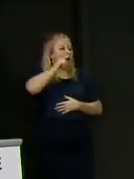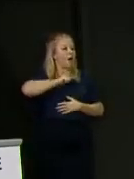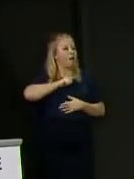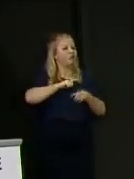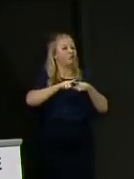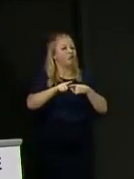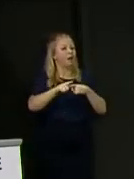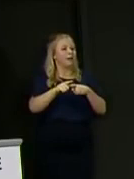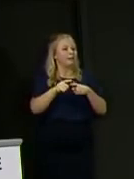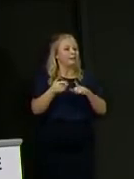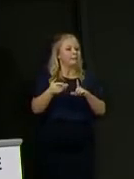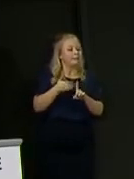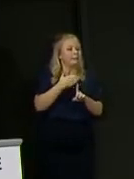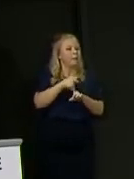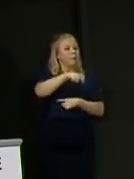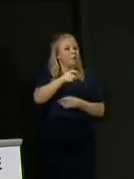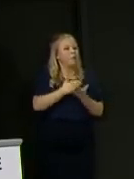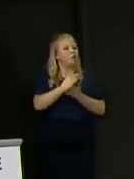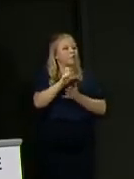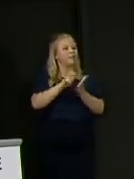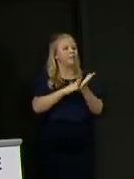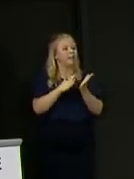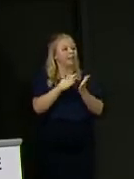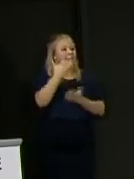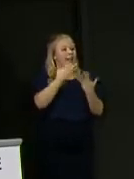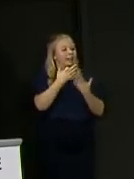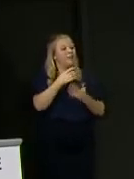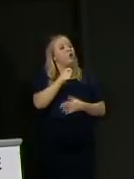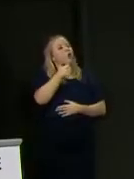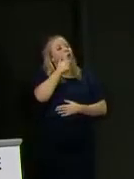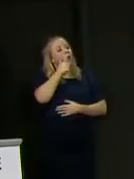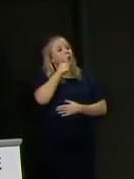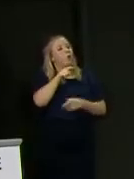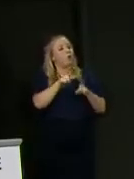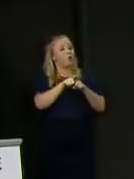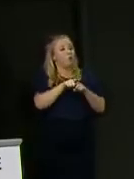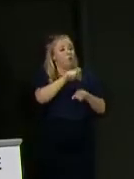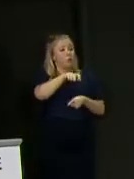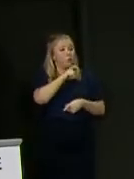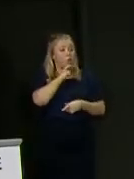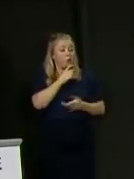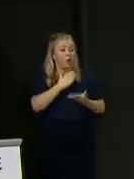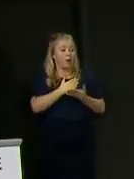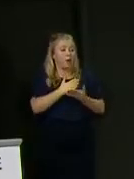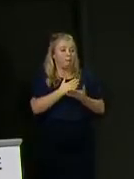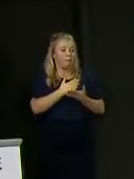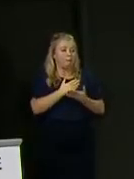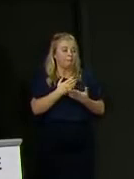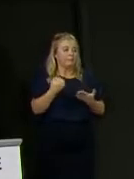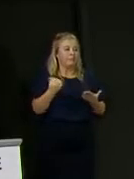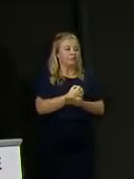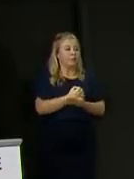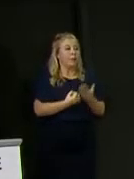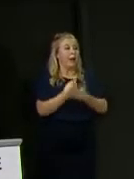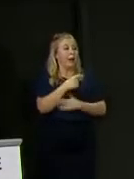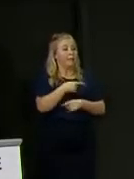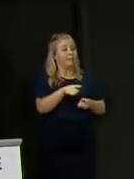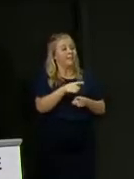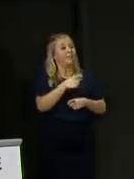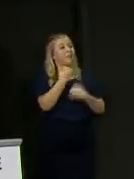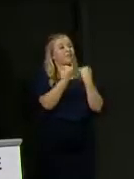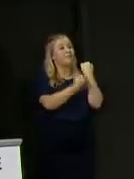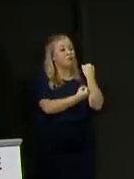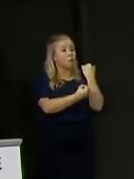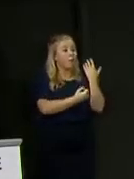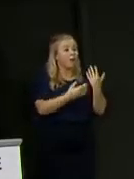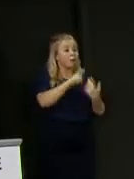know that the victims of these sorts of scammers tend to be vulnerable or elderly people via scam phone calls. How risky, therefore, is it to